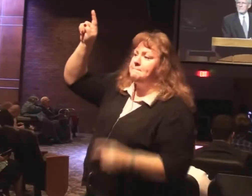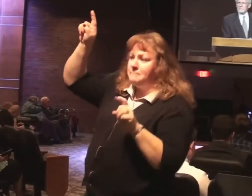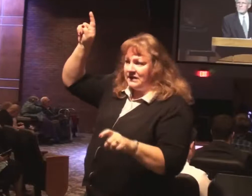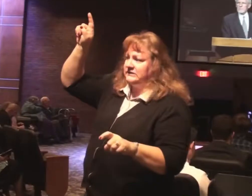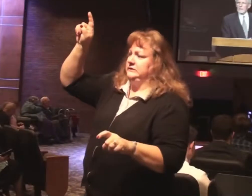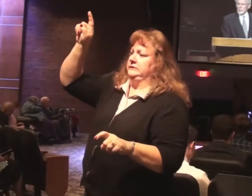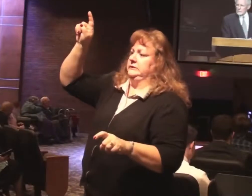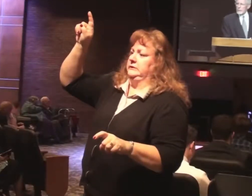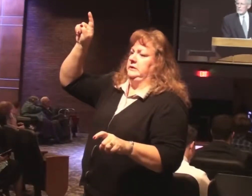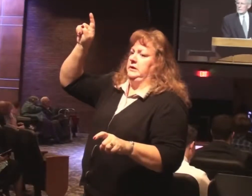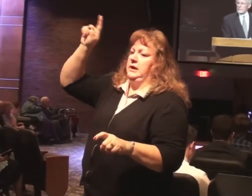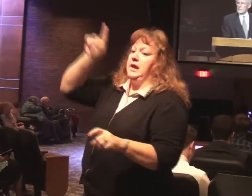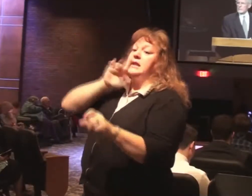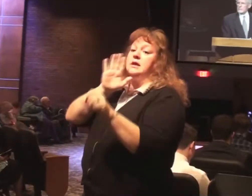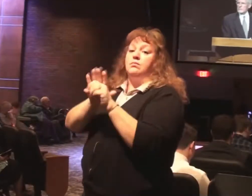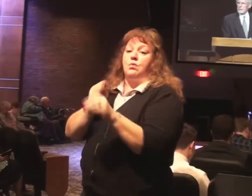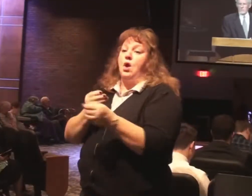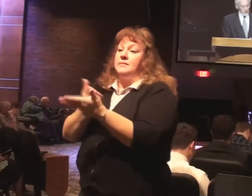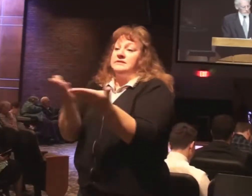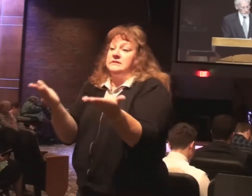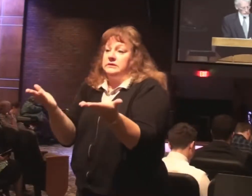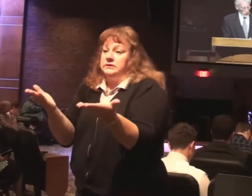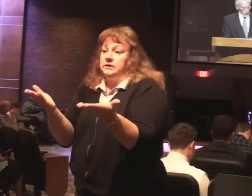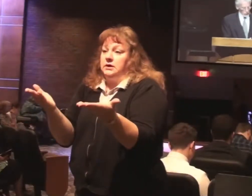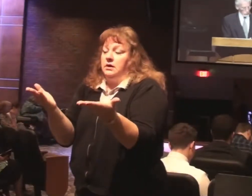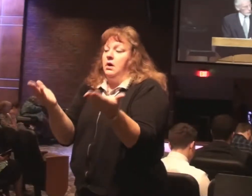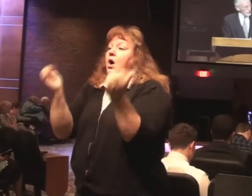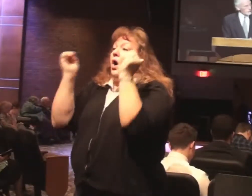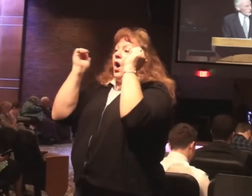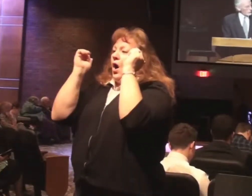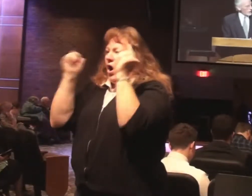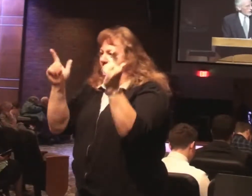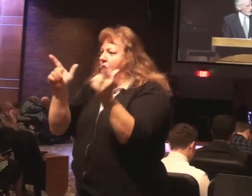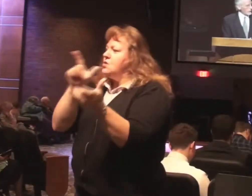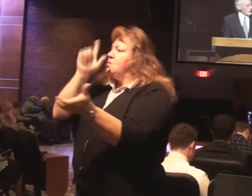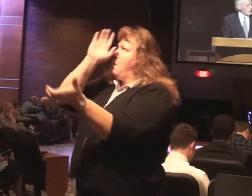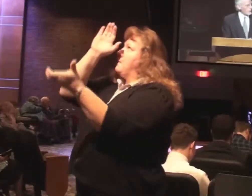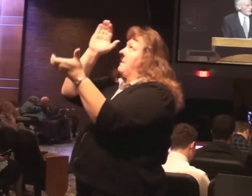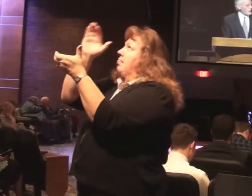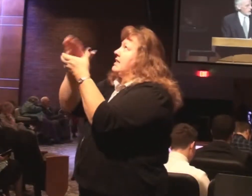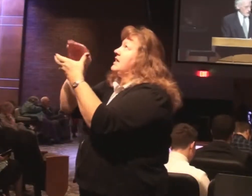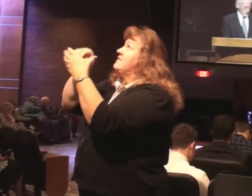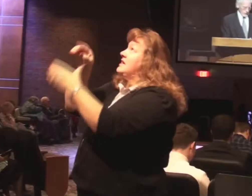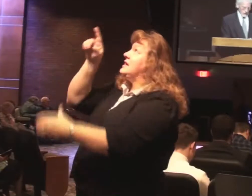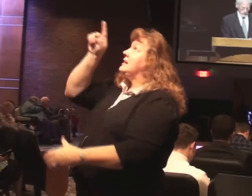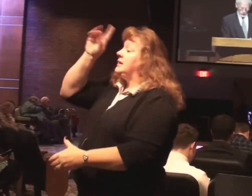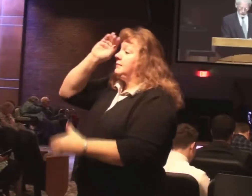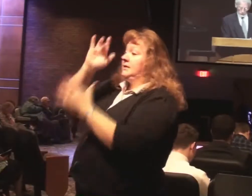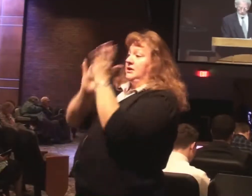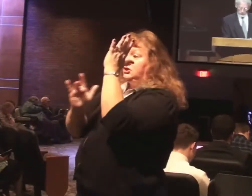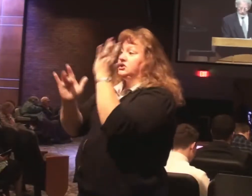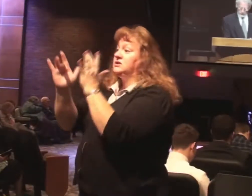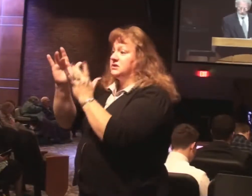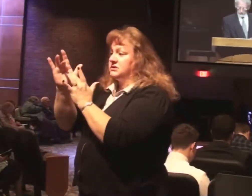And what he promises, he promises all who place their faith in his Son will experience his